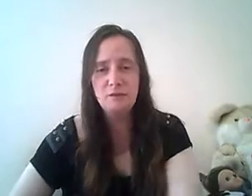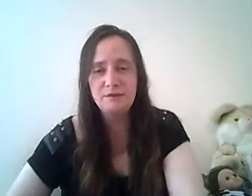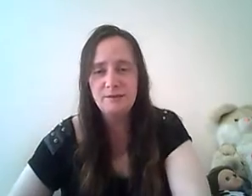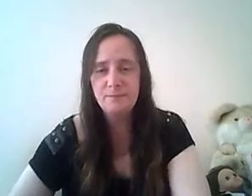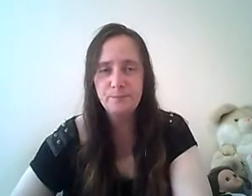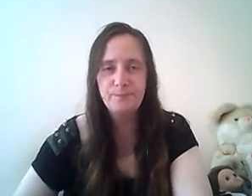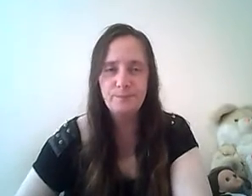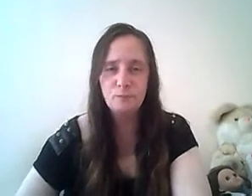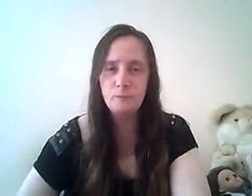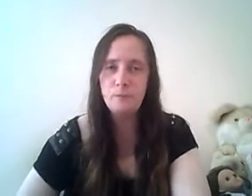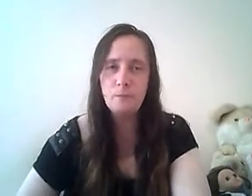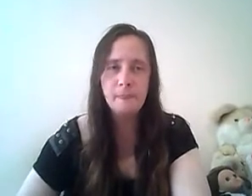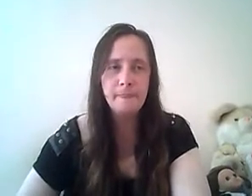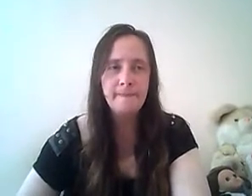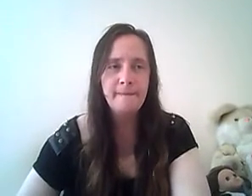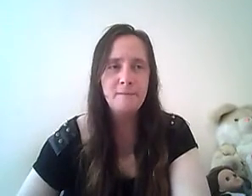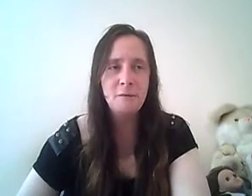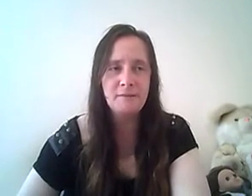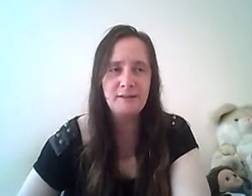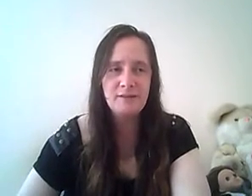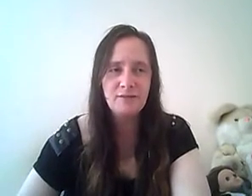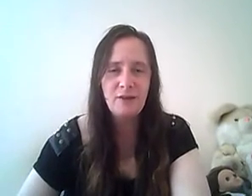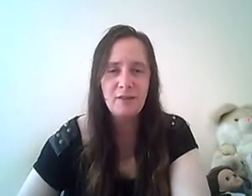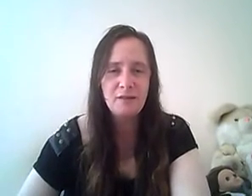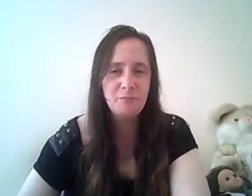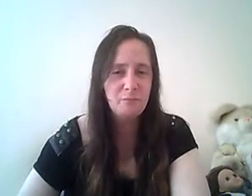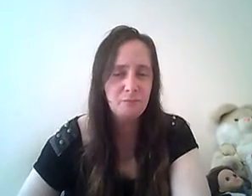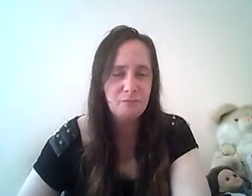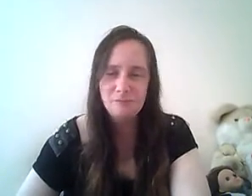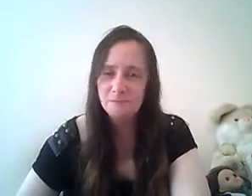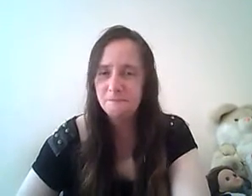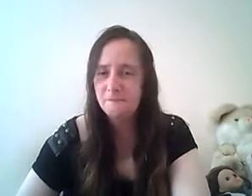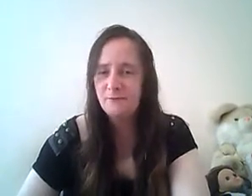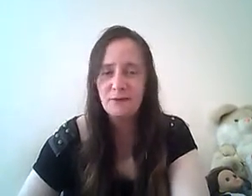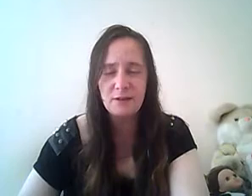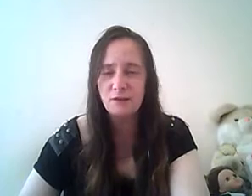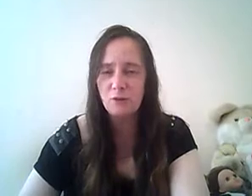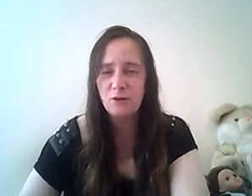was it's maybe dina's father like father like daughter